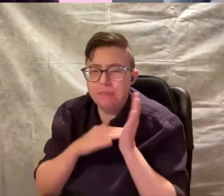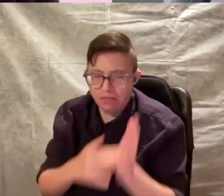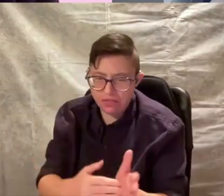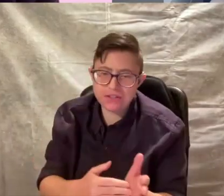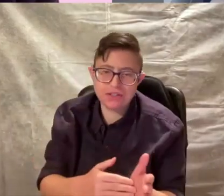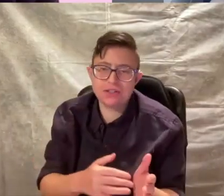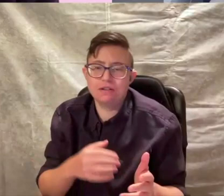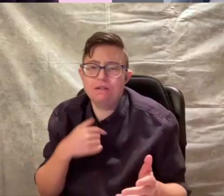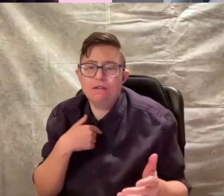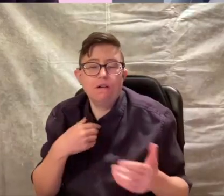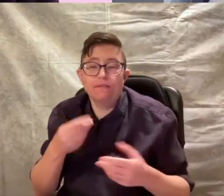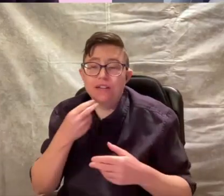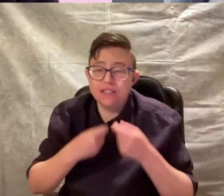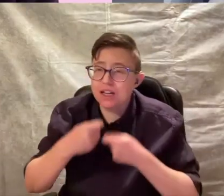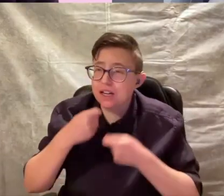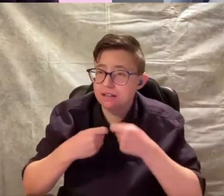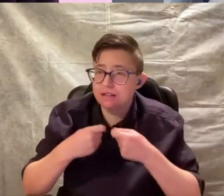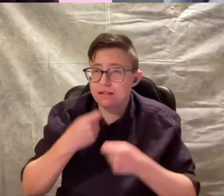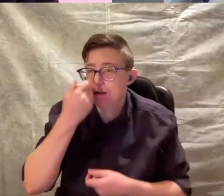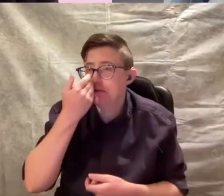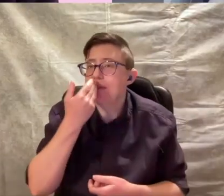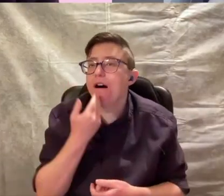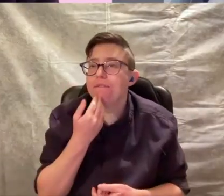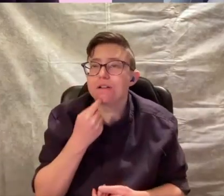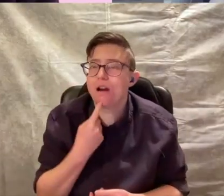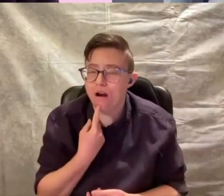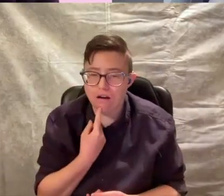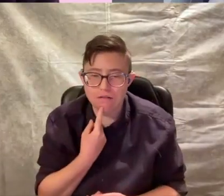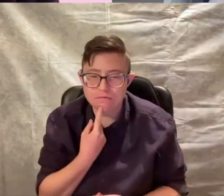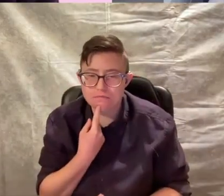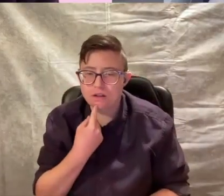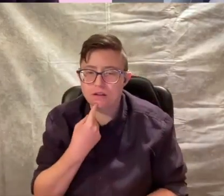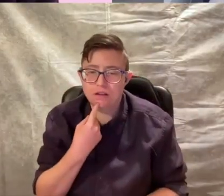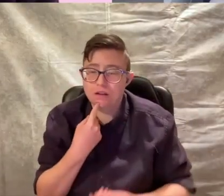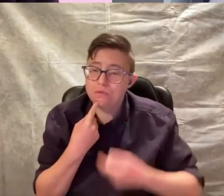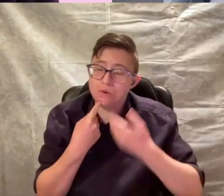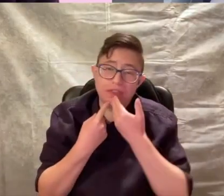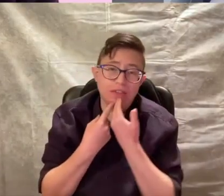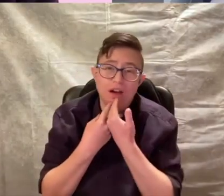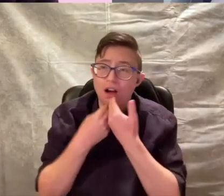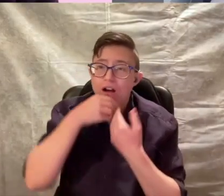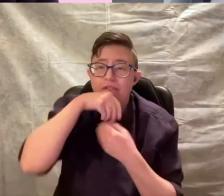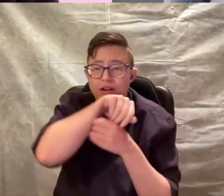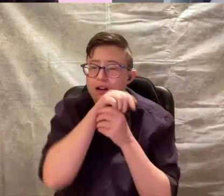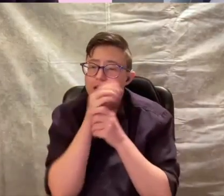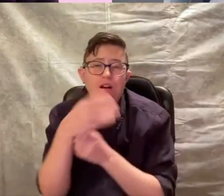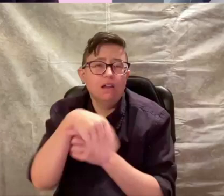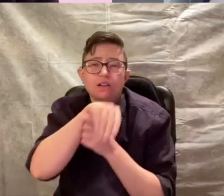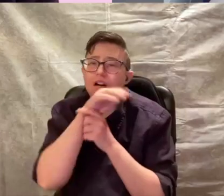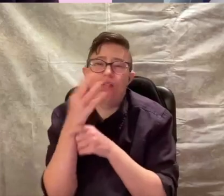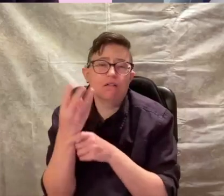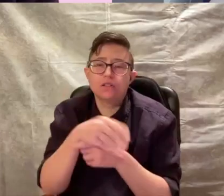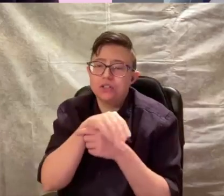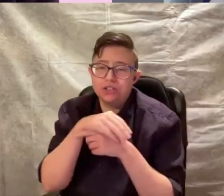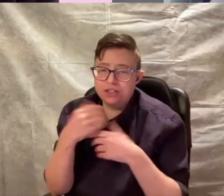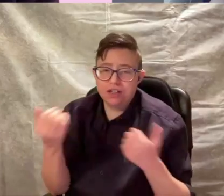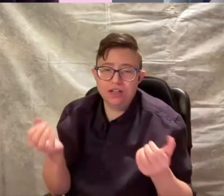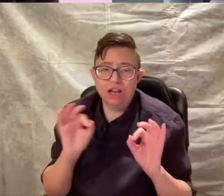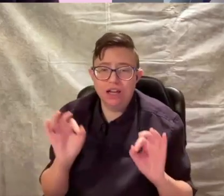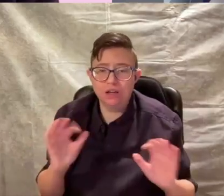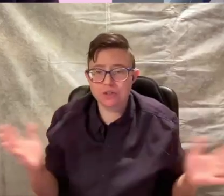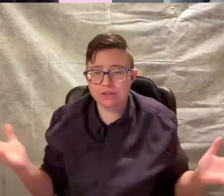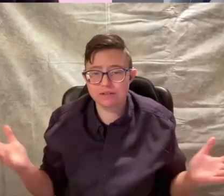Six months of eating with half a tongue while the other half narrowed